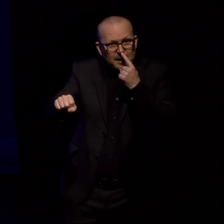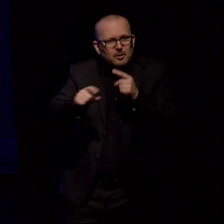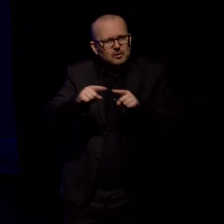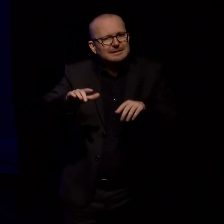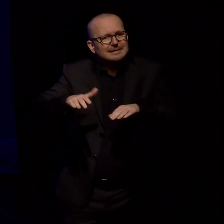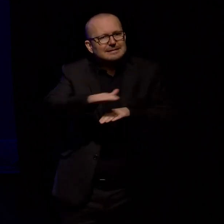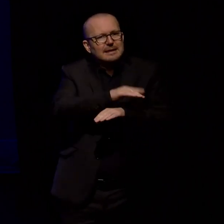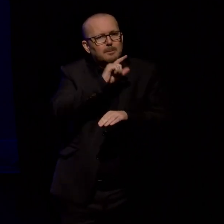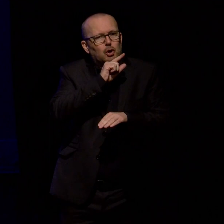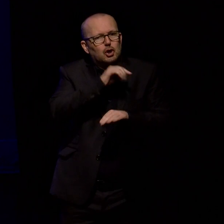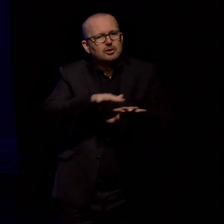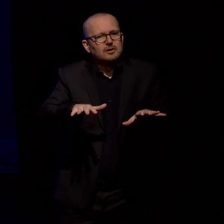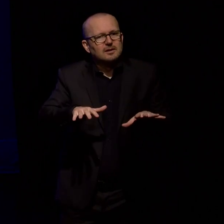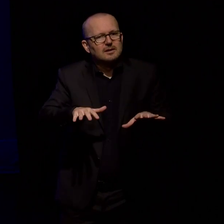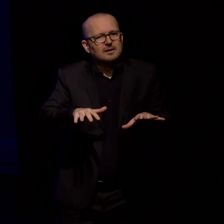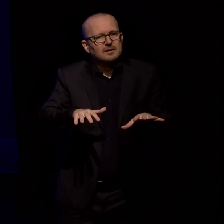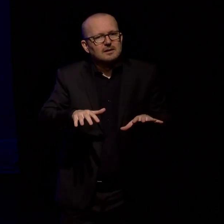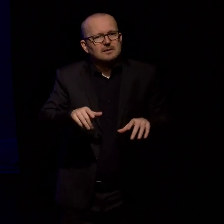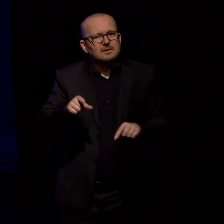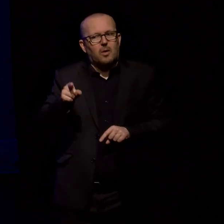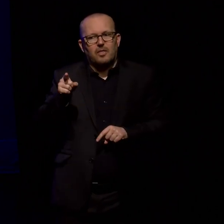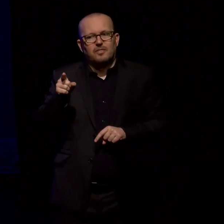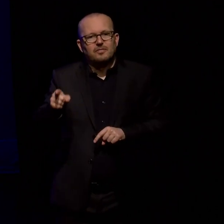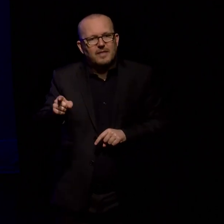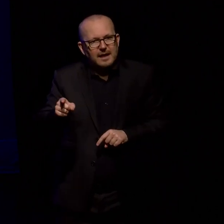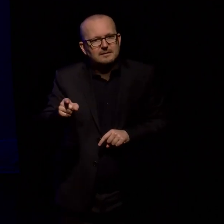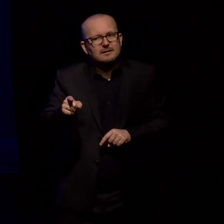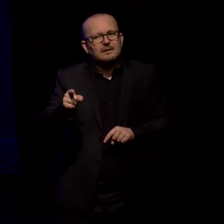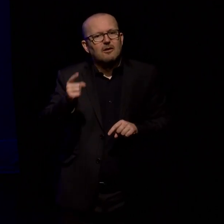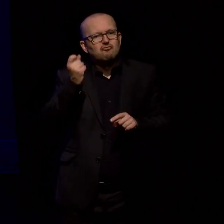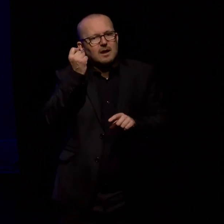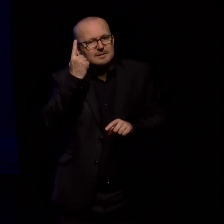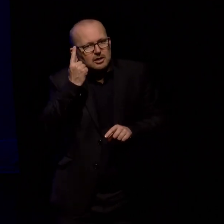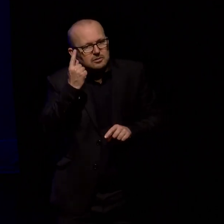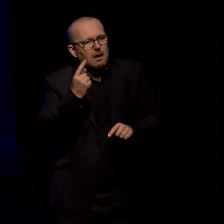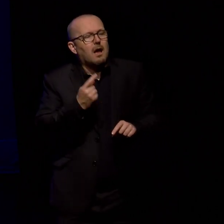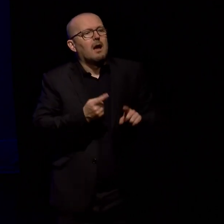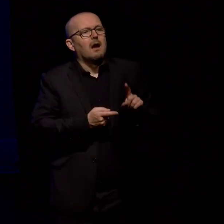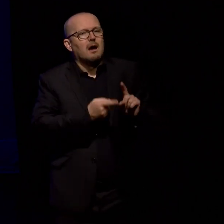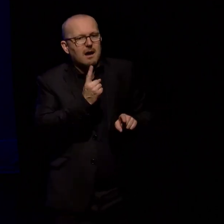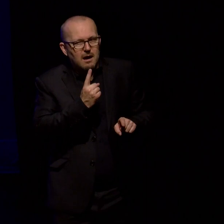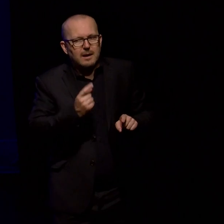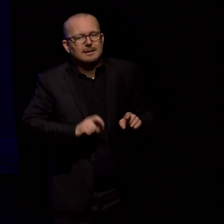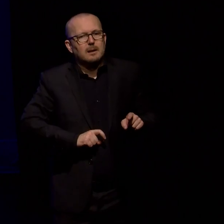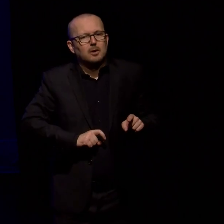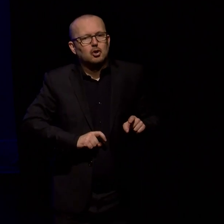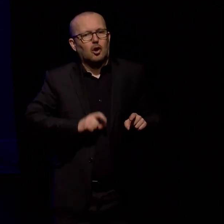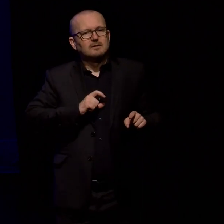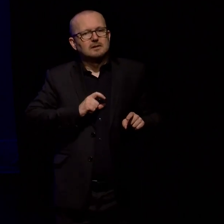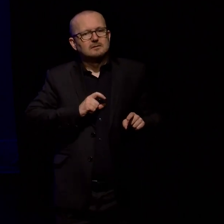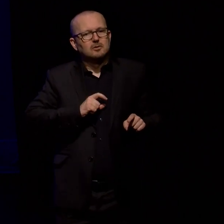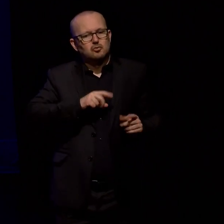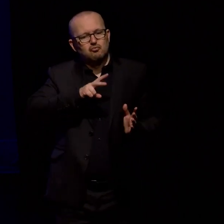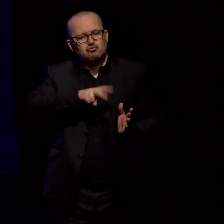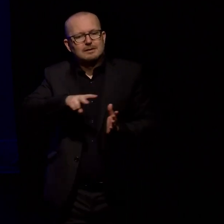that little unlocking of the puzzle opened up the other maps for them and gave them the confidence in order to read and to